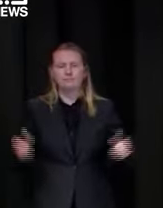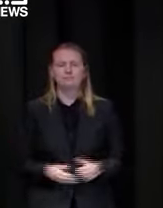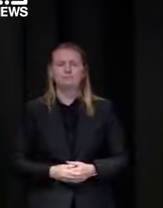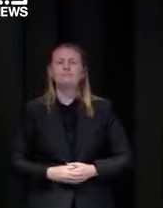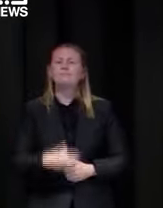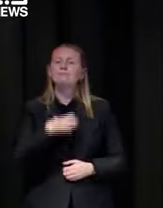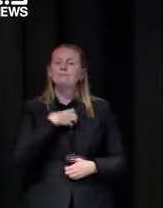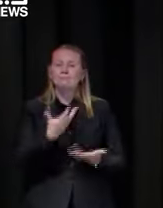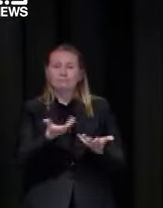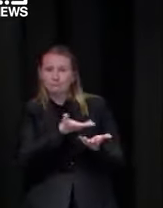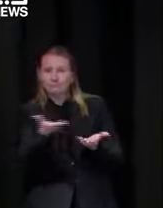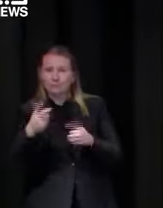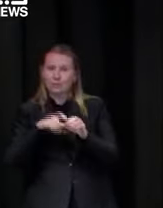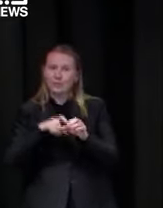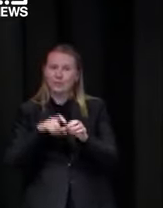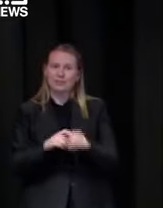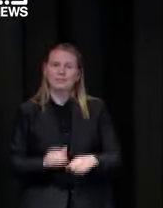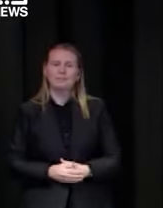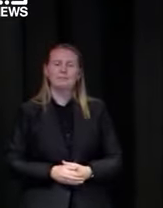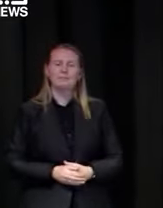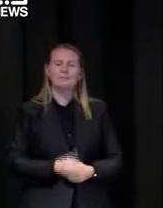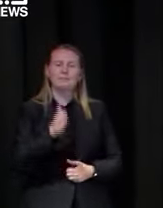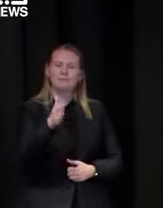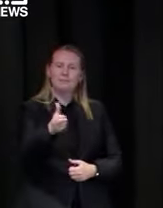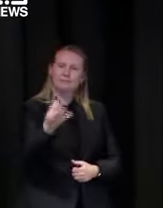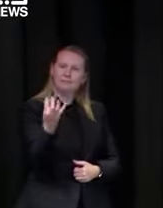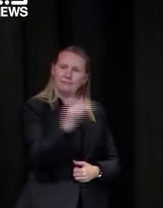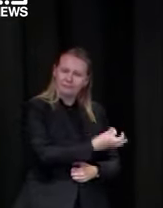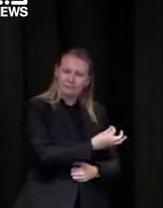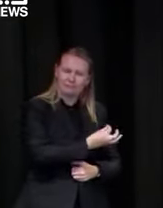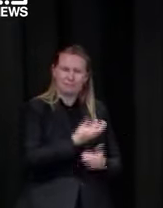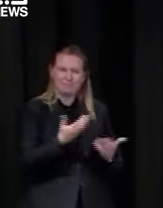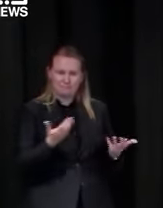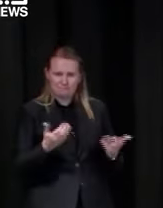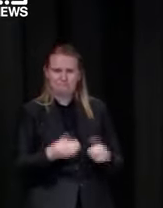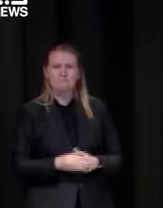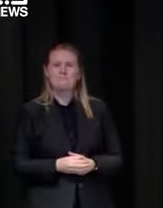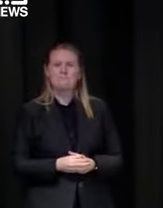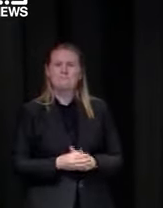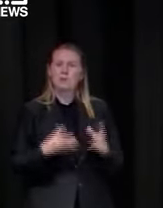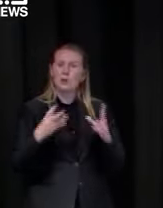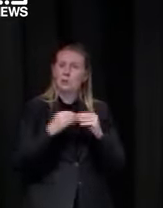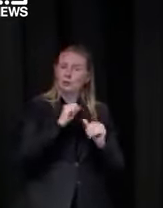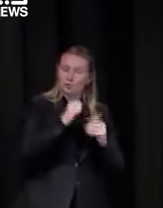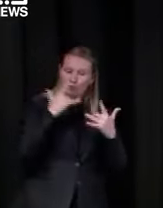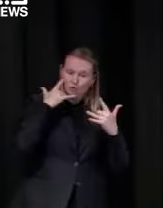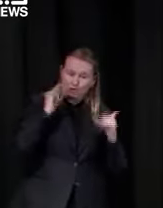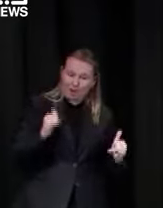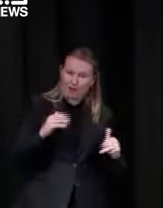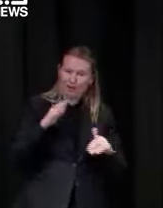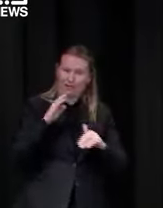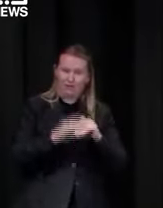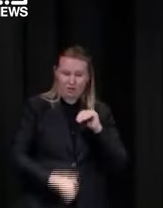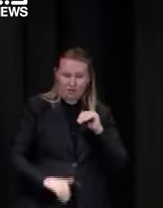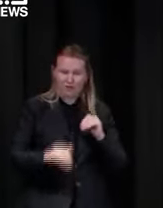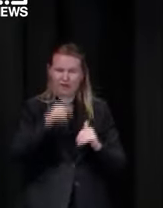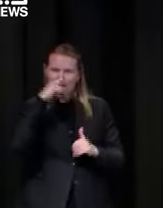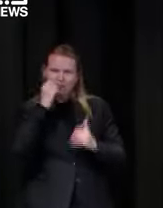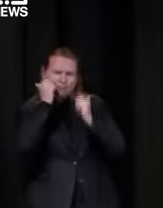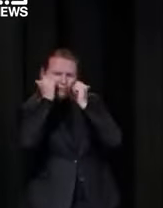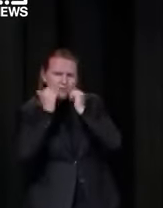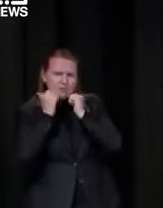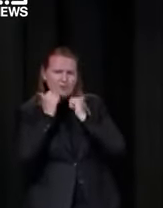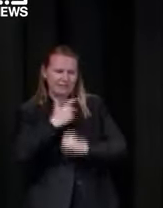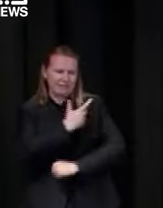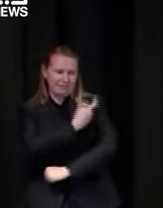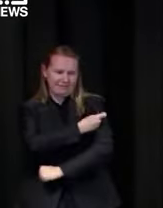premier this might be one for you or minister but with the vaccinated economy trials how do you foresee that being policed